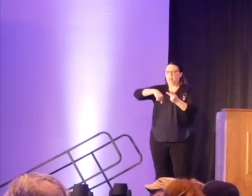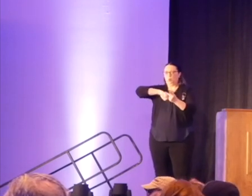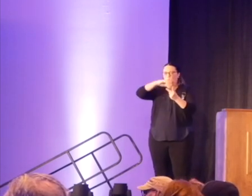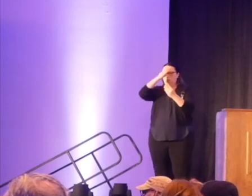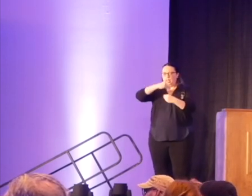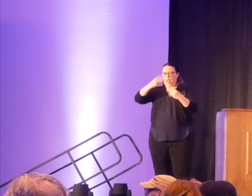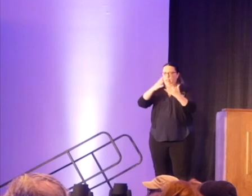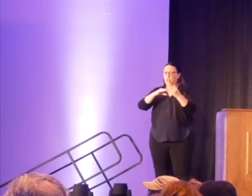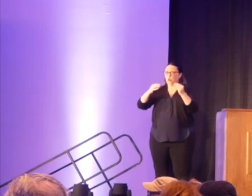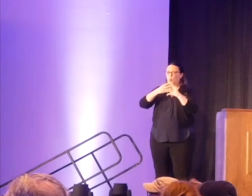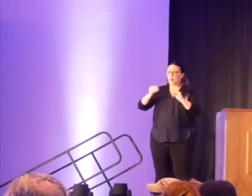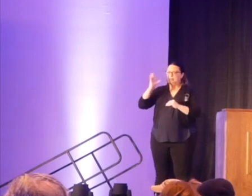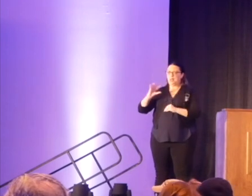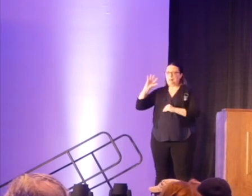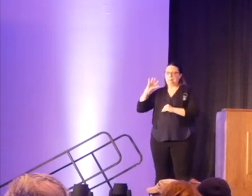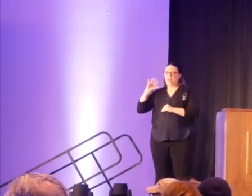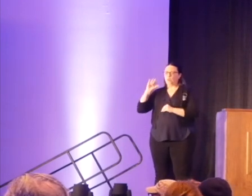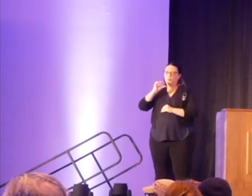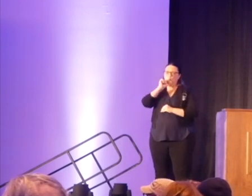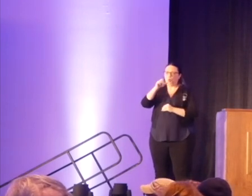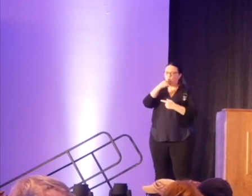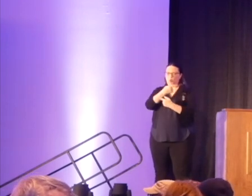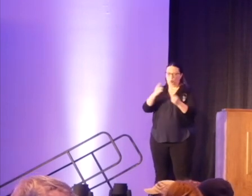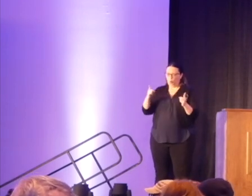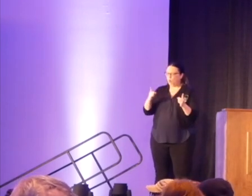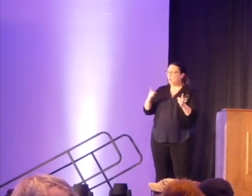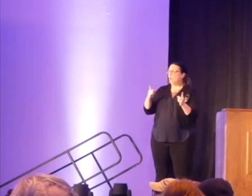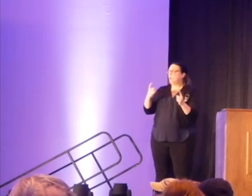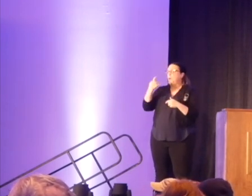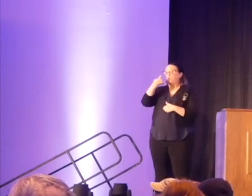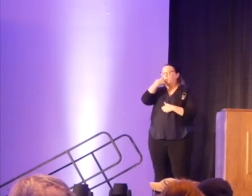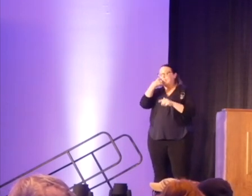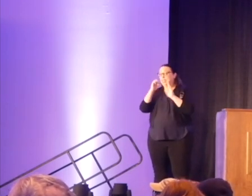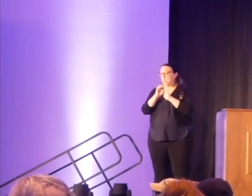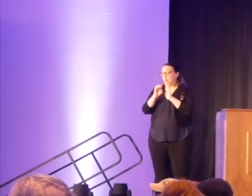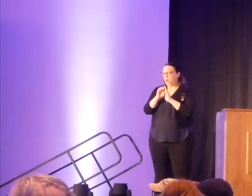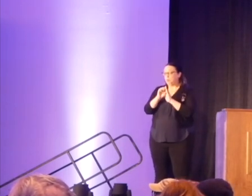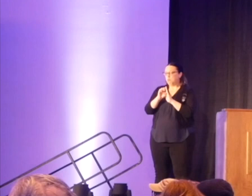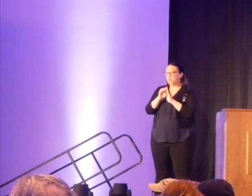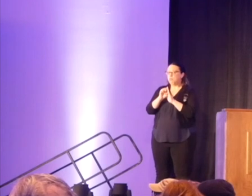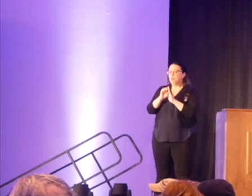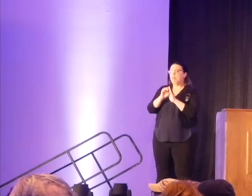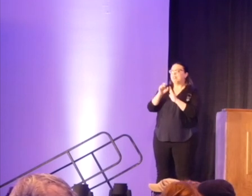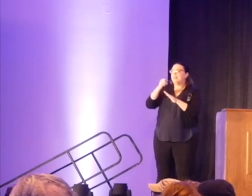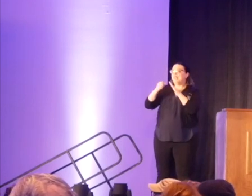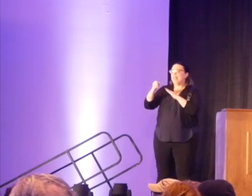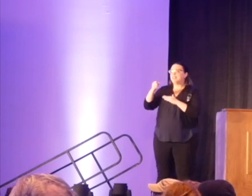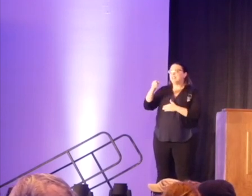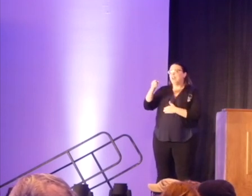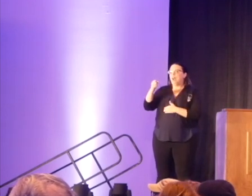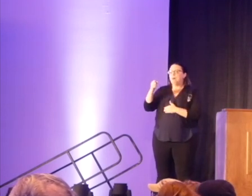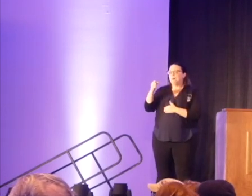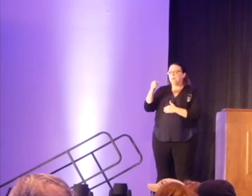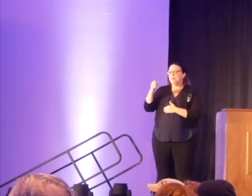told that way. I think one of the largest and most recent examples of that is like they cast, you know, a highly buried a play, The Little Mermaid.